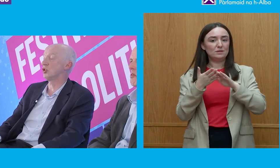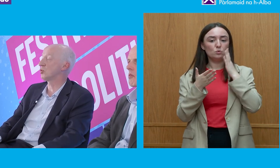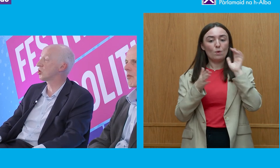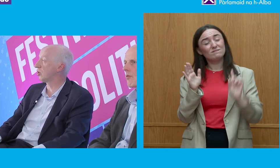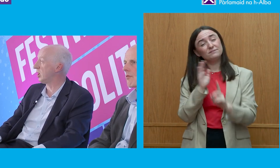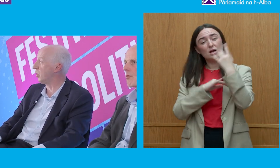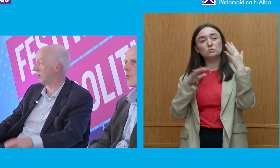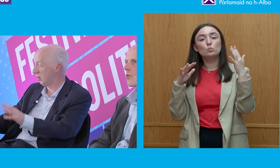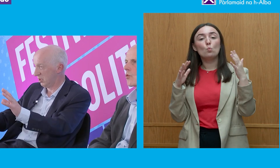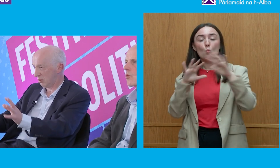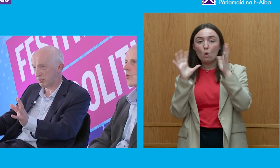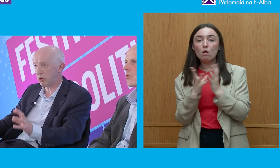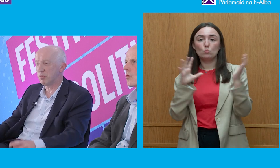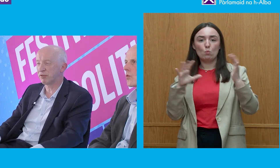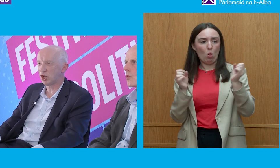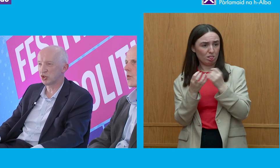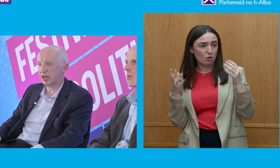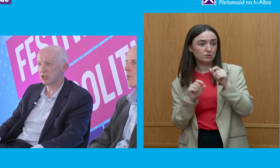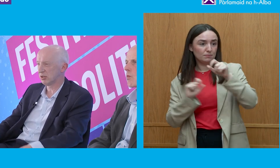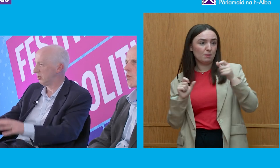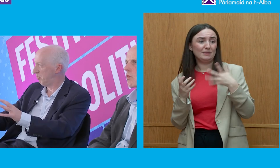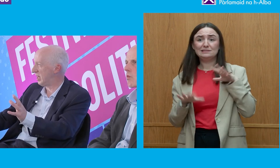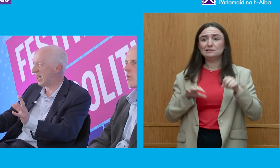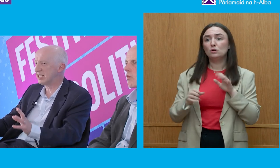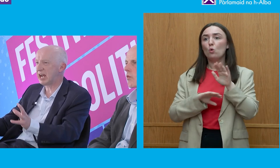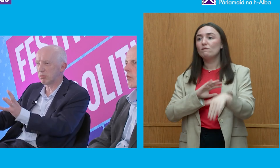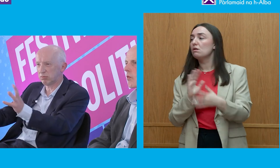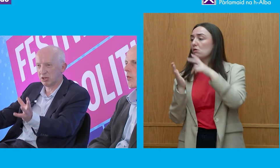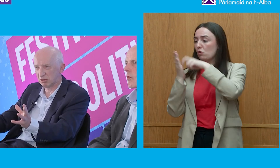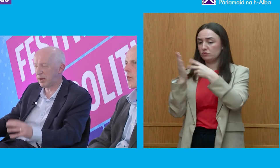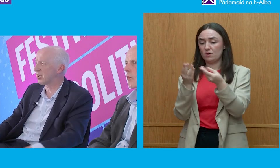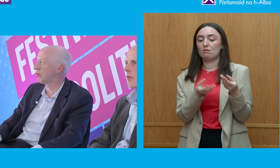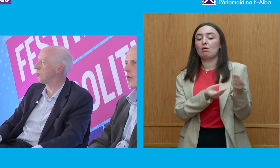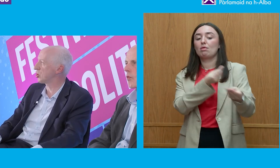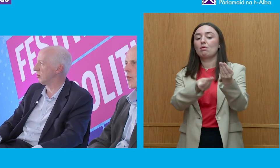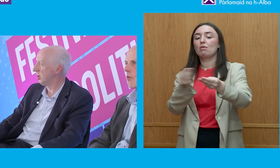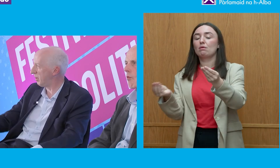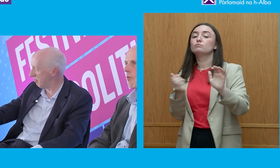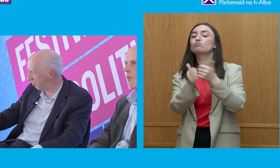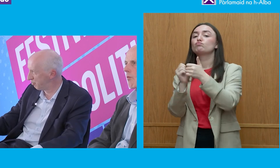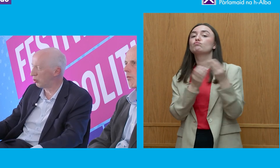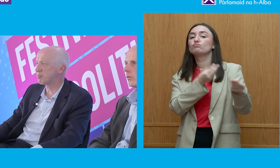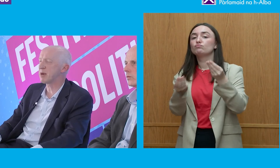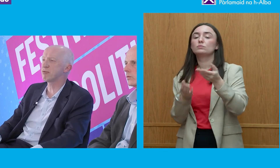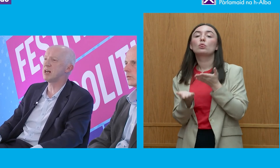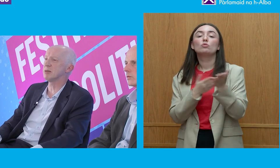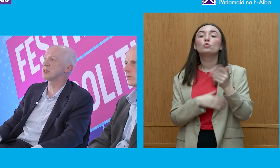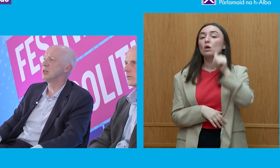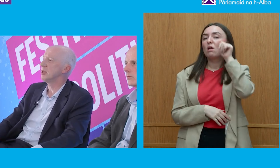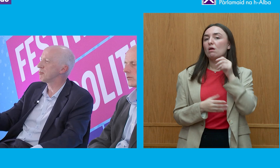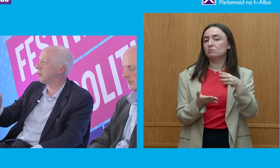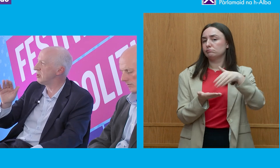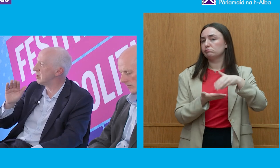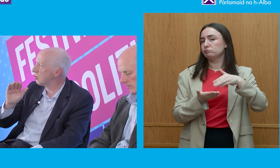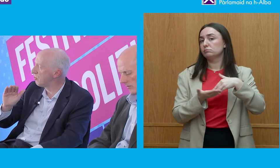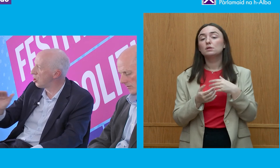other countries were struggling with the problem of contracts being handed out by corruption, being bought by bribes,